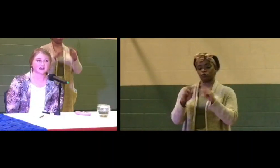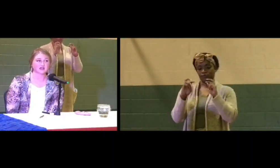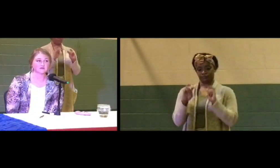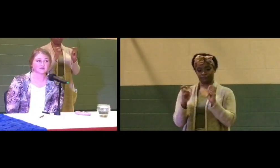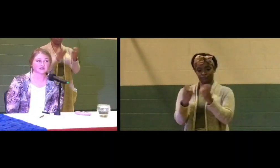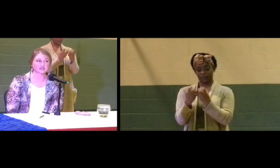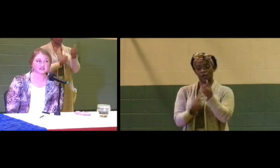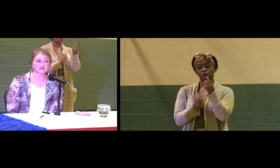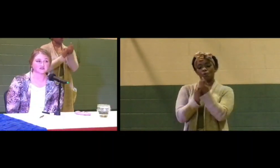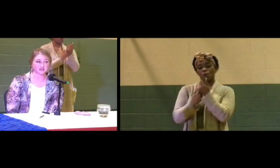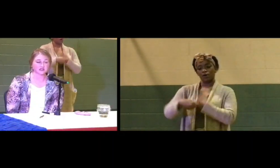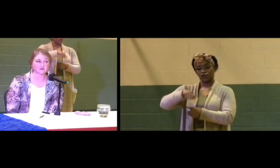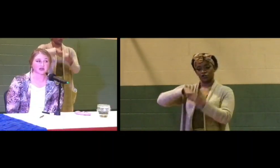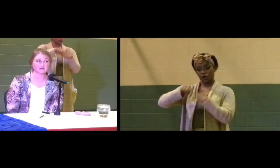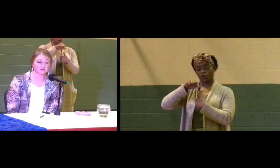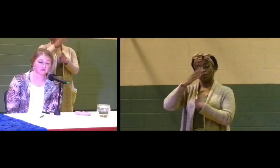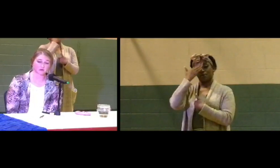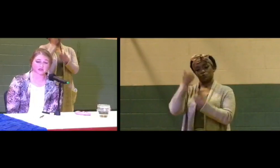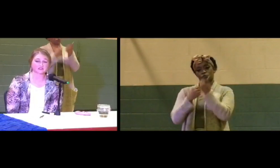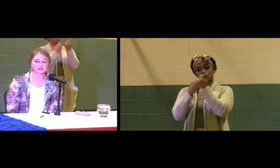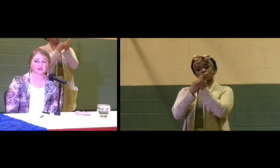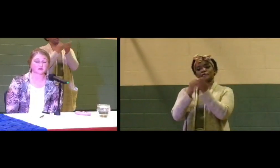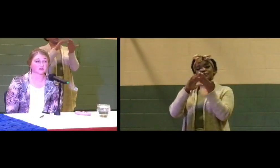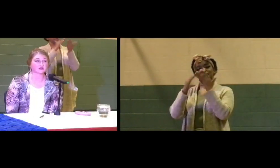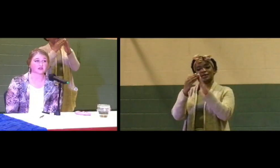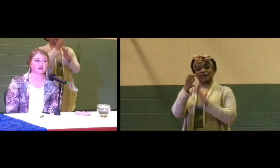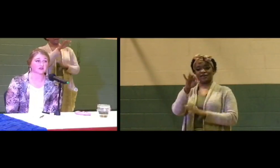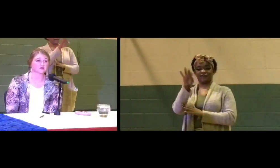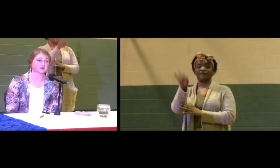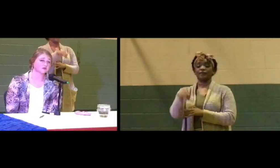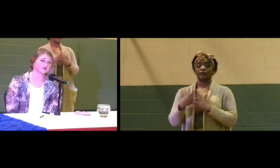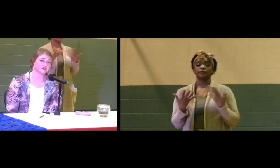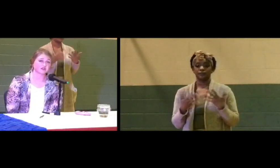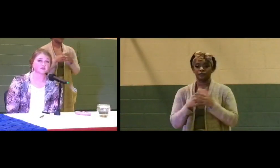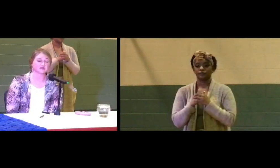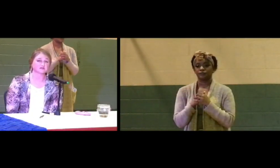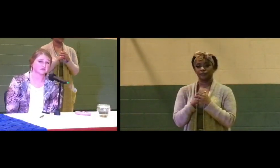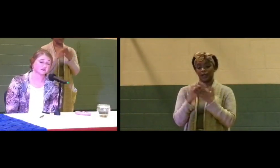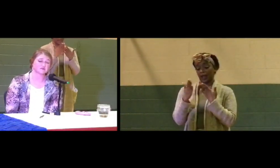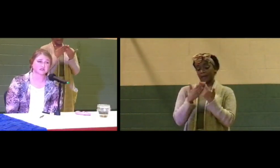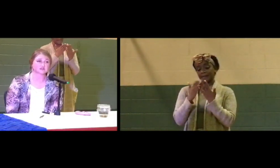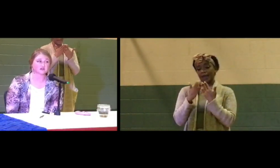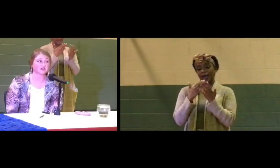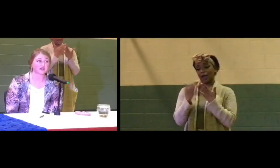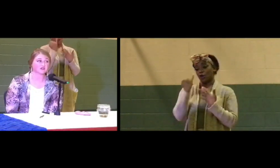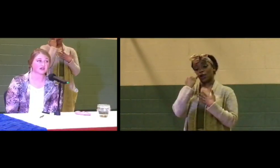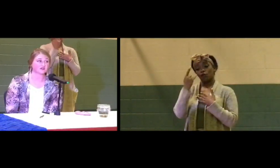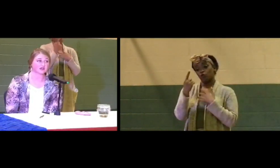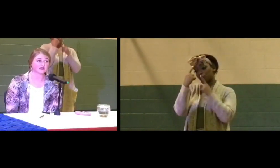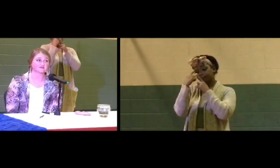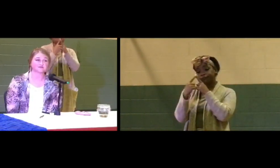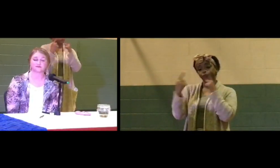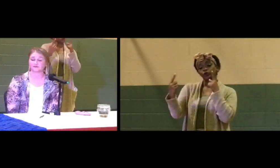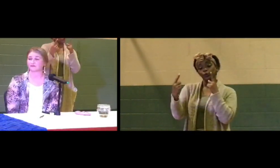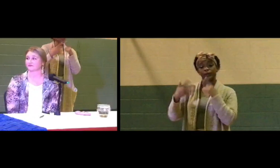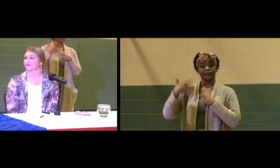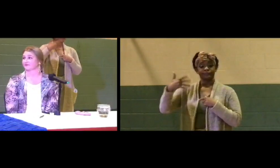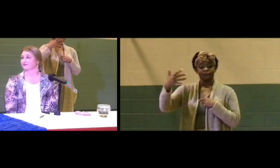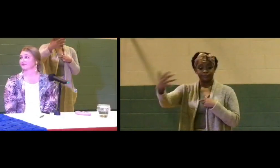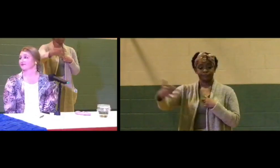the city of Flint by working together with your fellow council people, even if that means disagreeing every now and again.